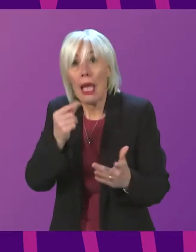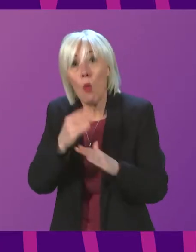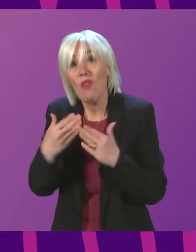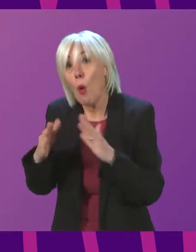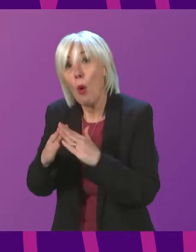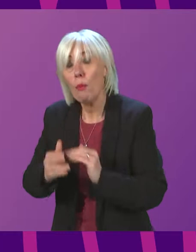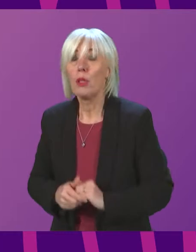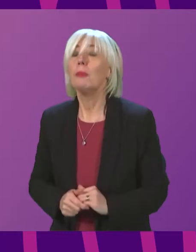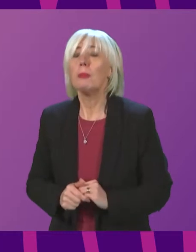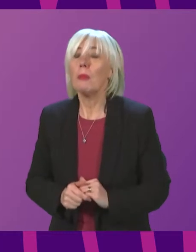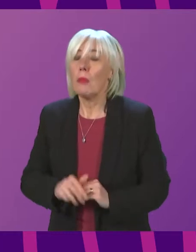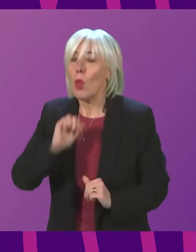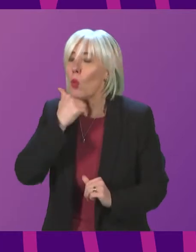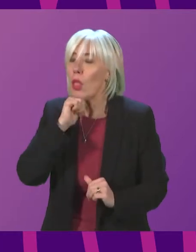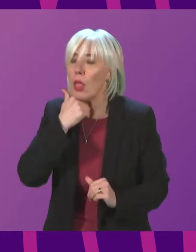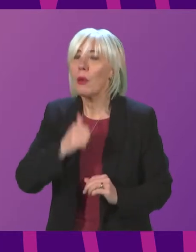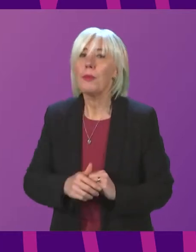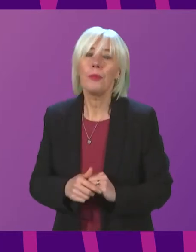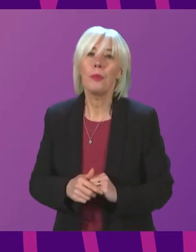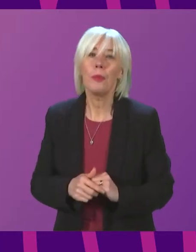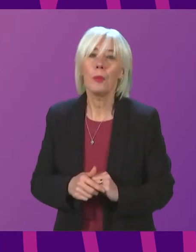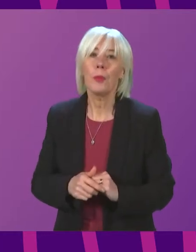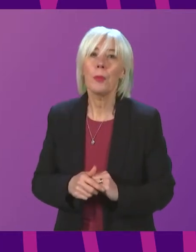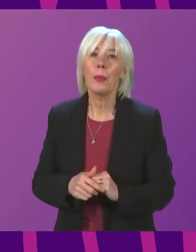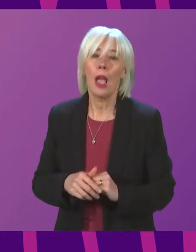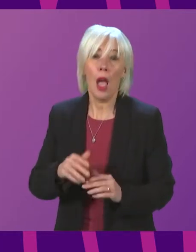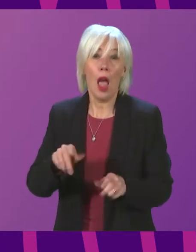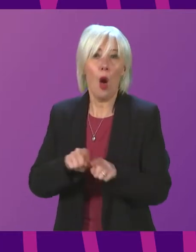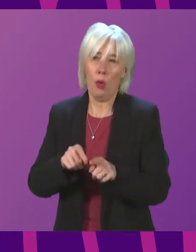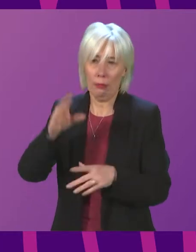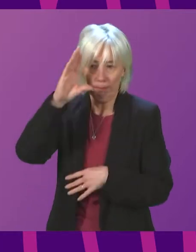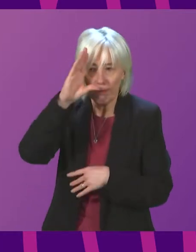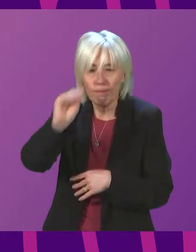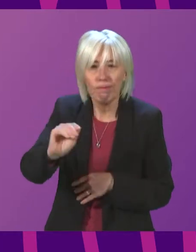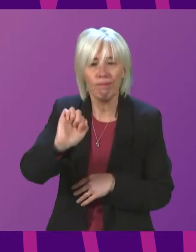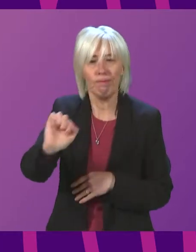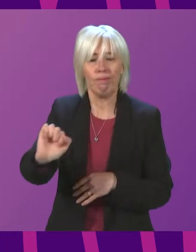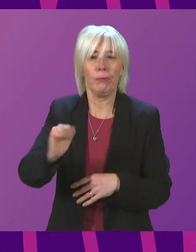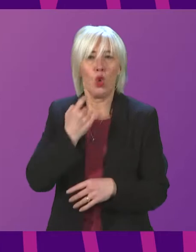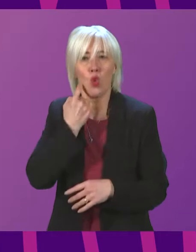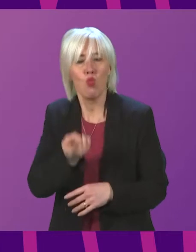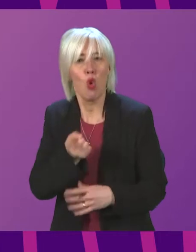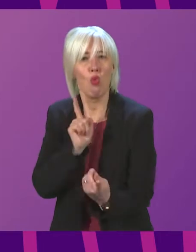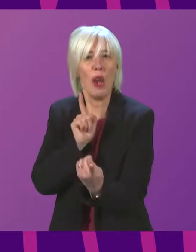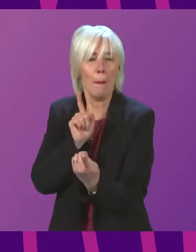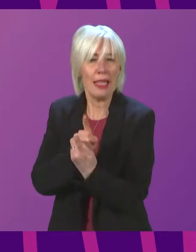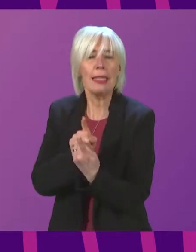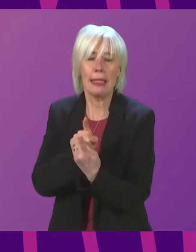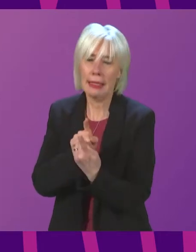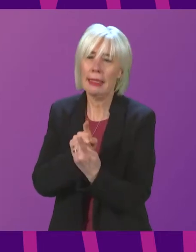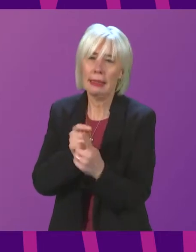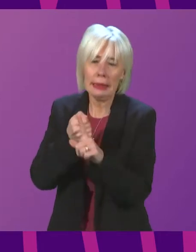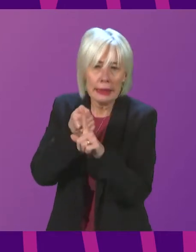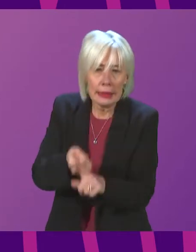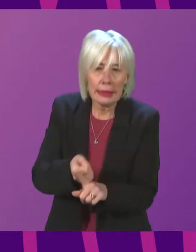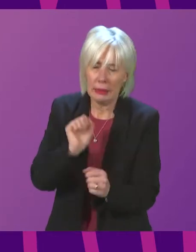Indeed, I shall, and I will impress on the company tomorrow when I meet with them, as I said, the